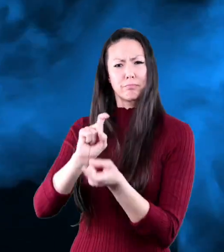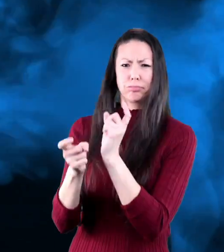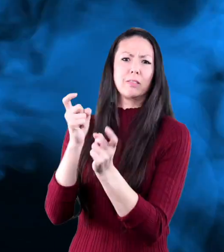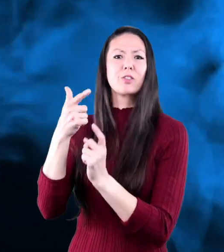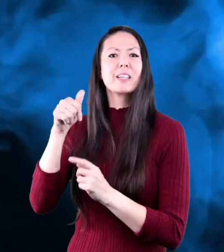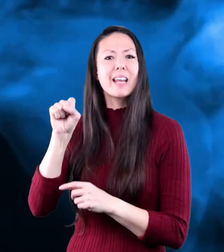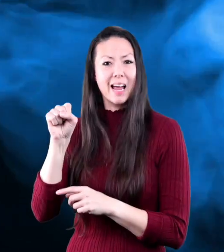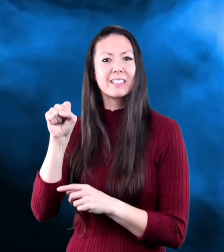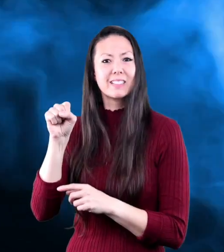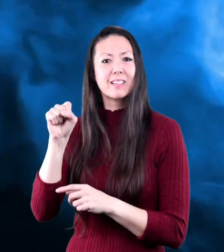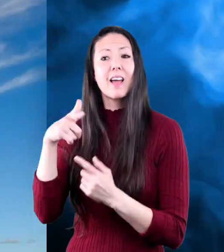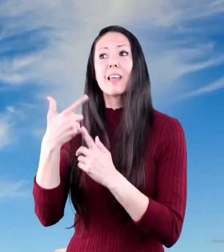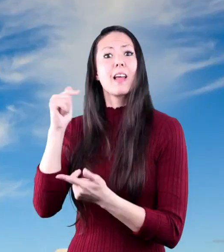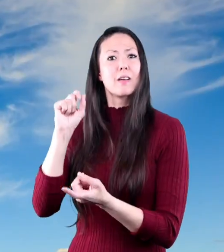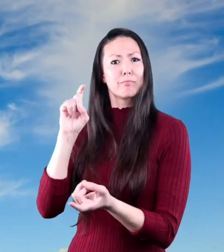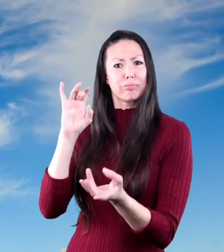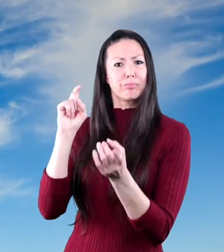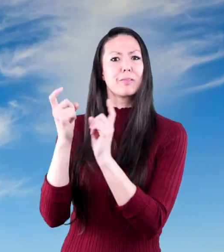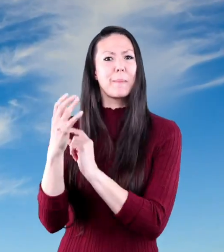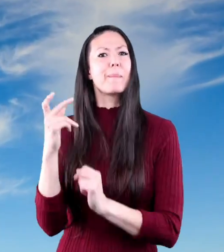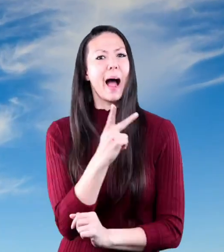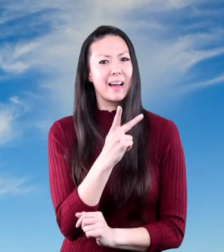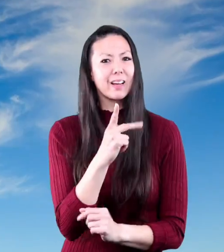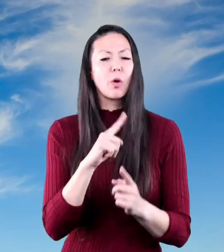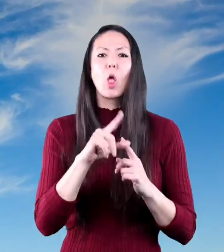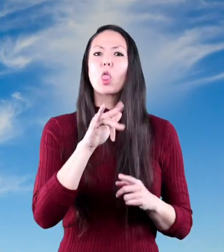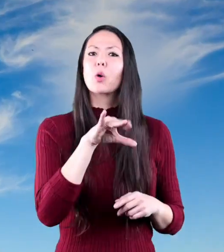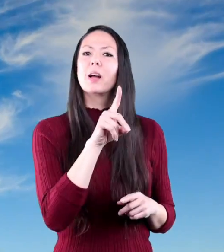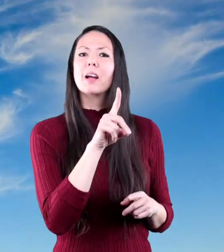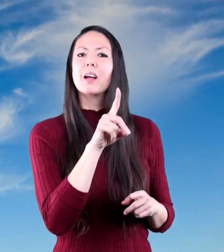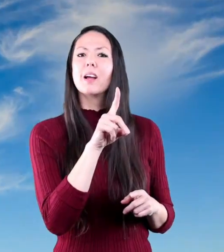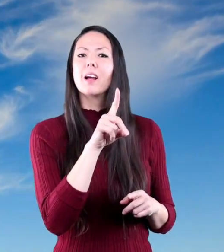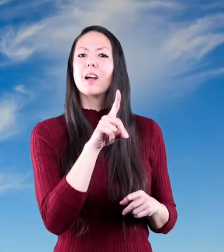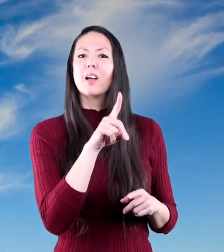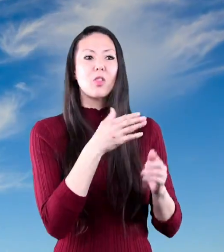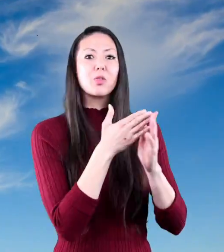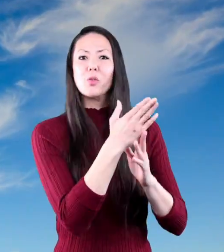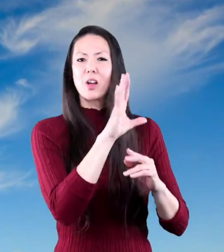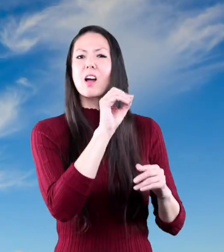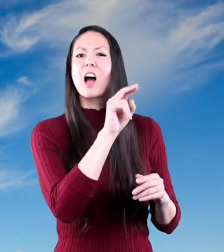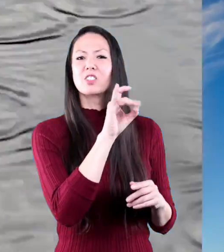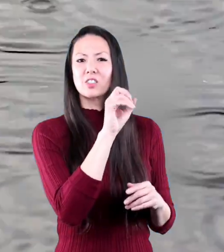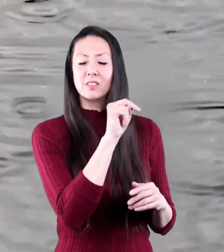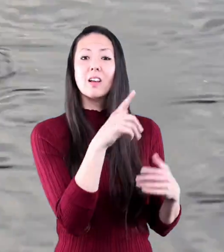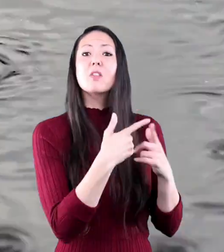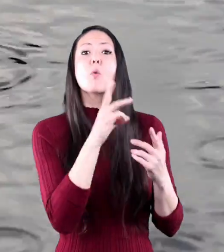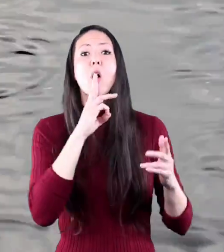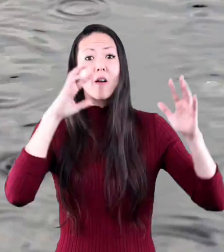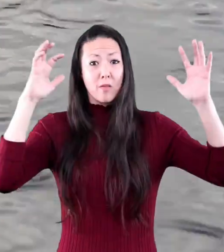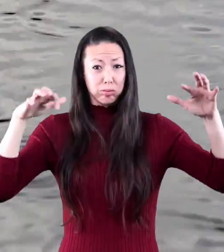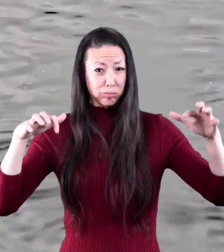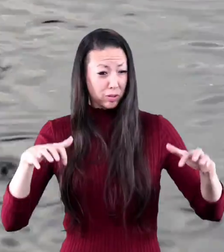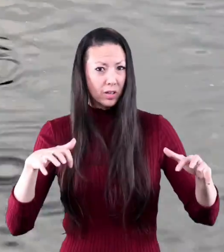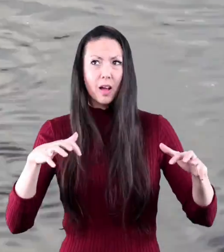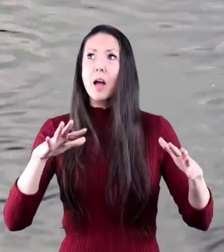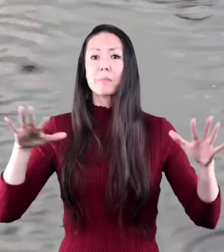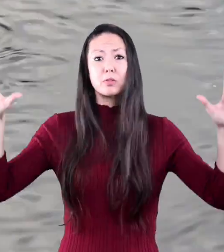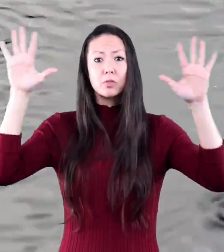evaporates and then that gas is changed back to a liquid through condensation when water falls from the atmosphere as